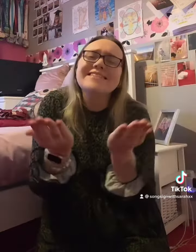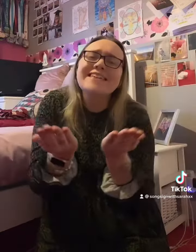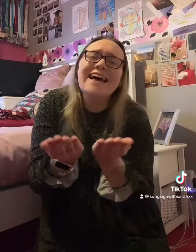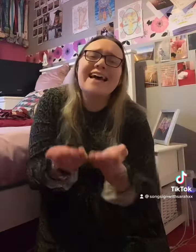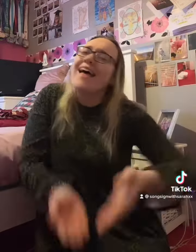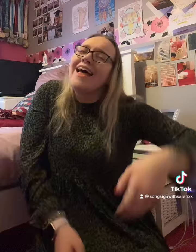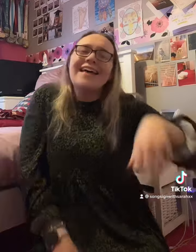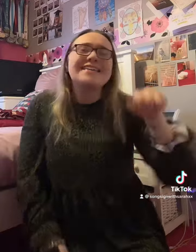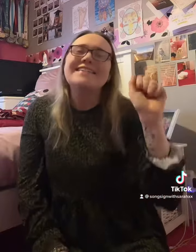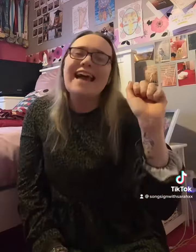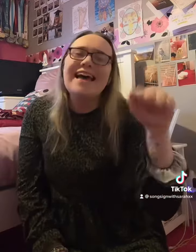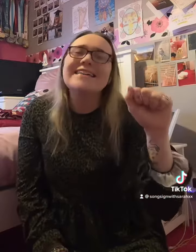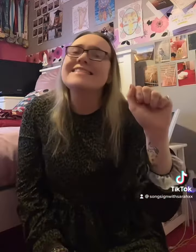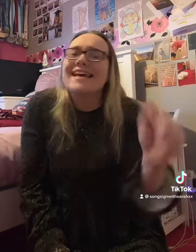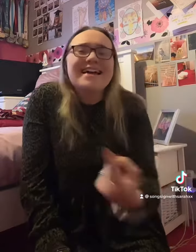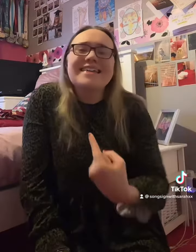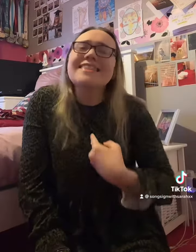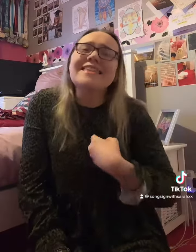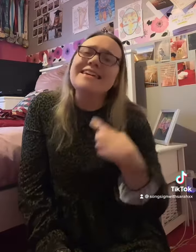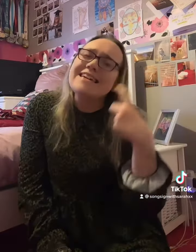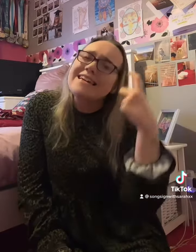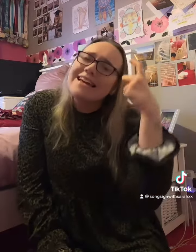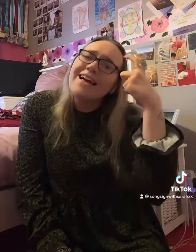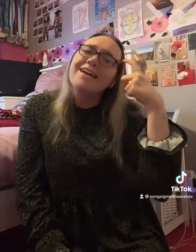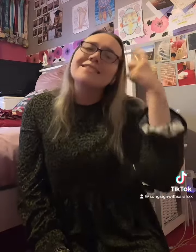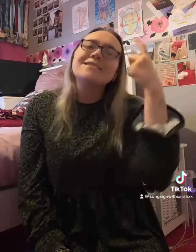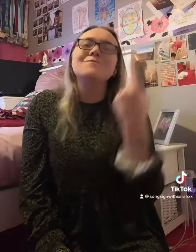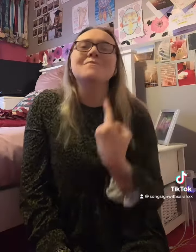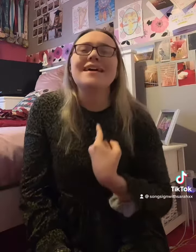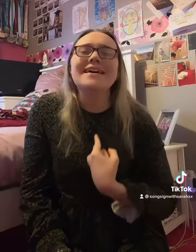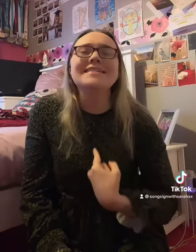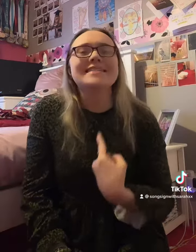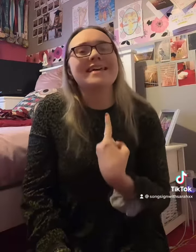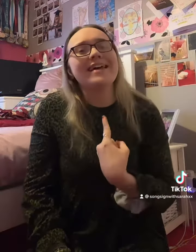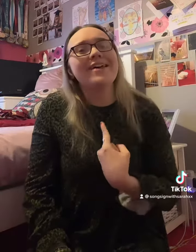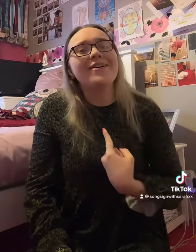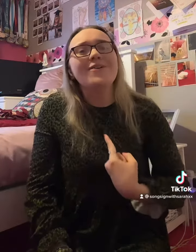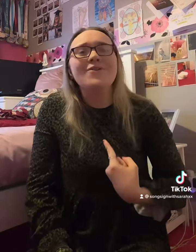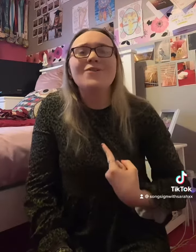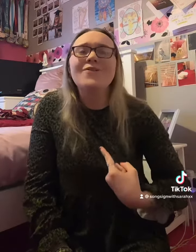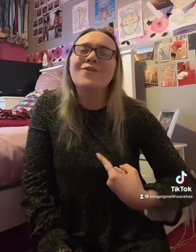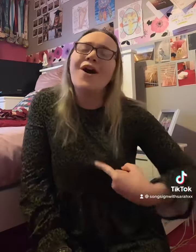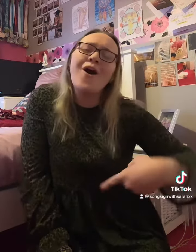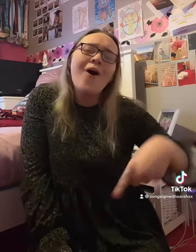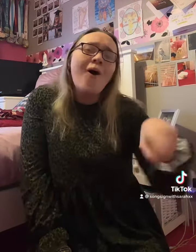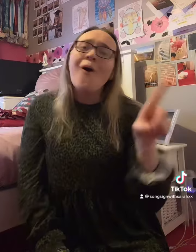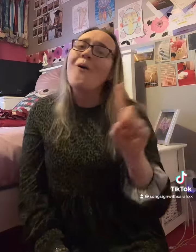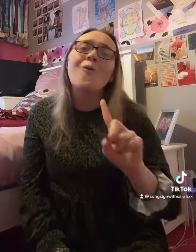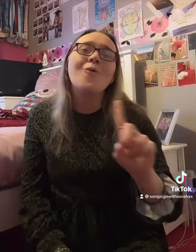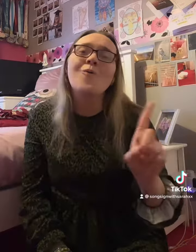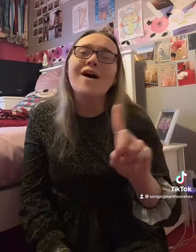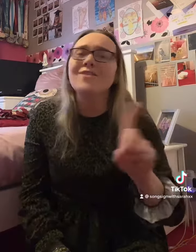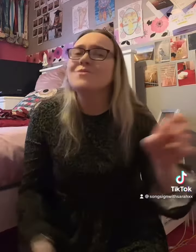Yes, I think to myself, what a